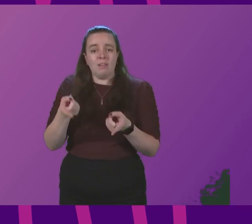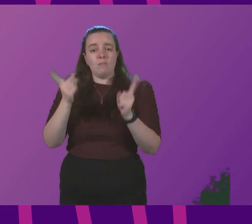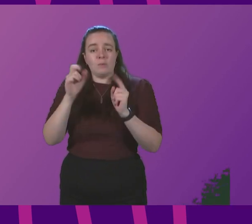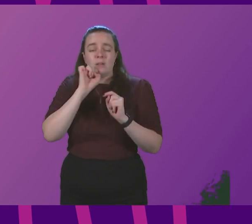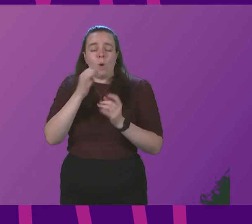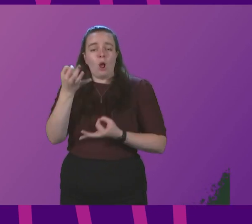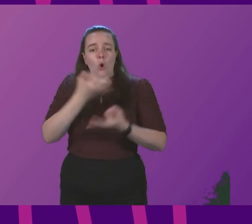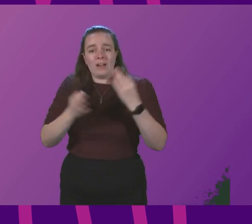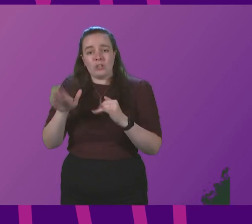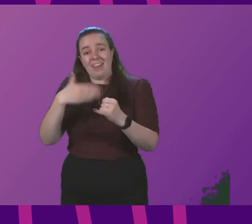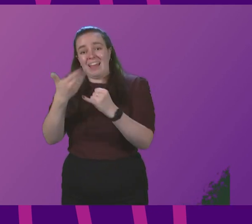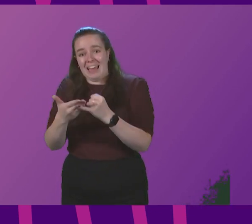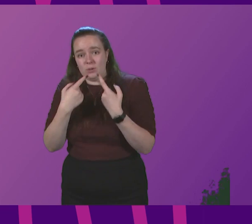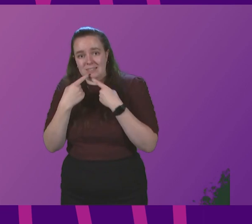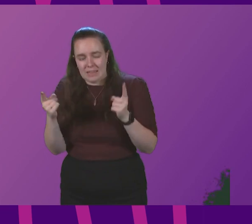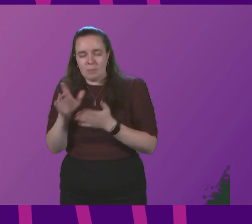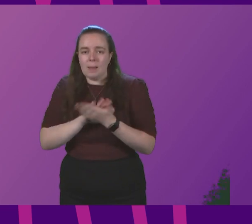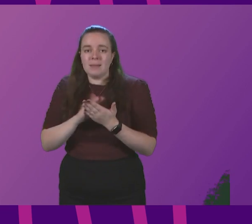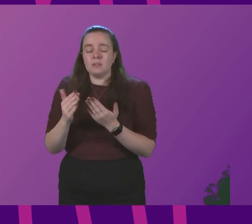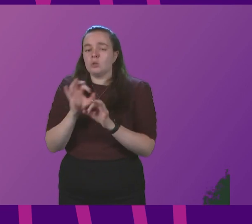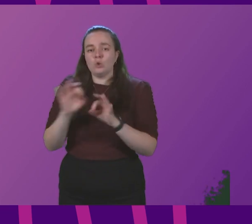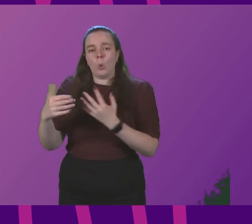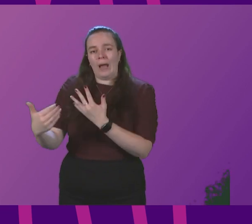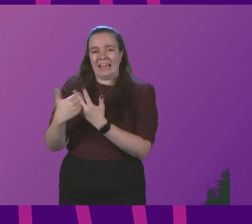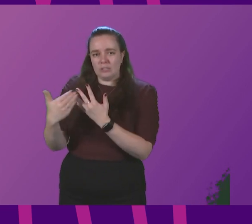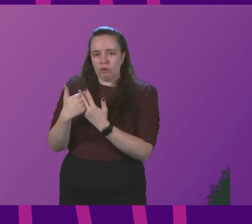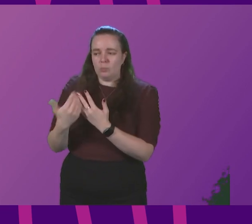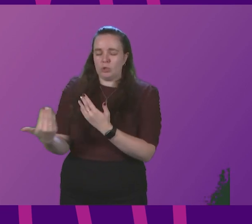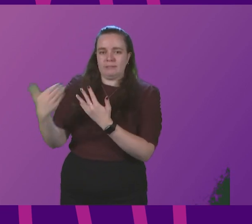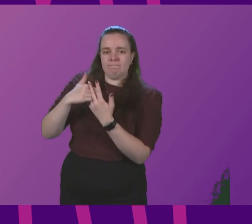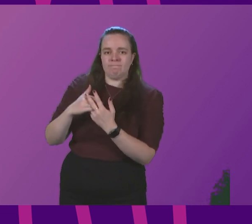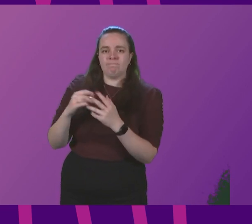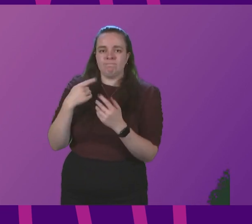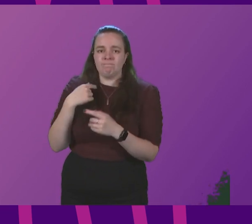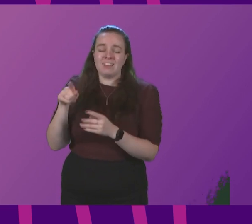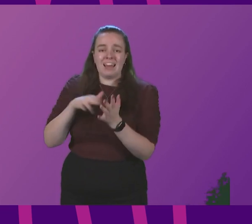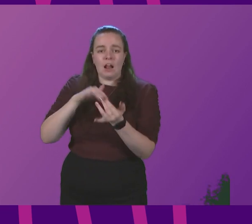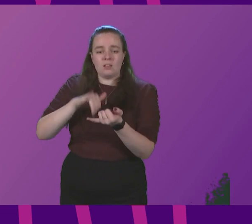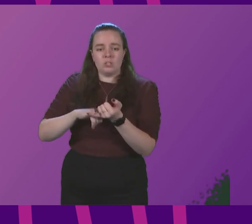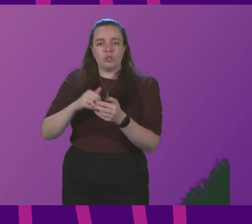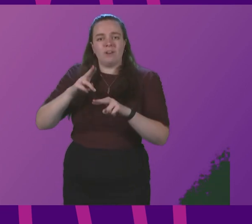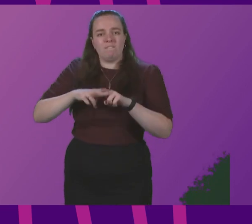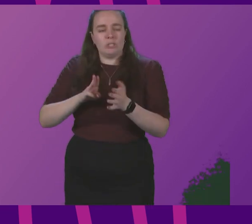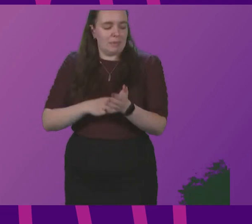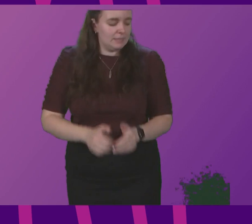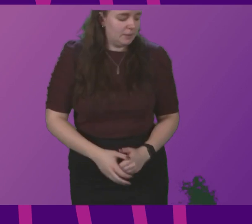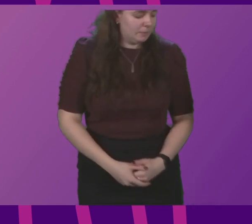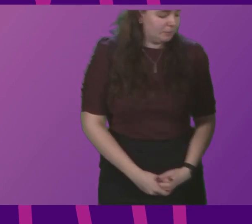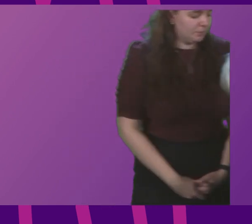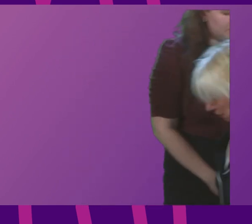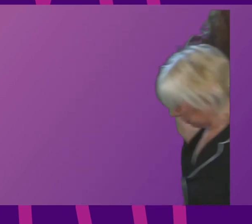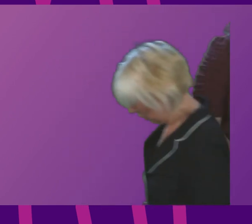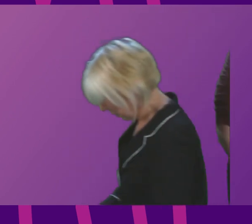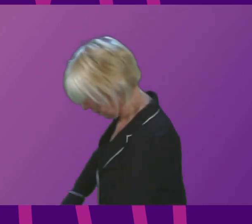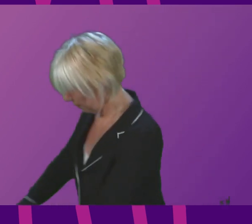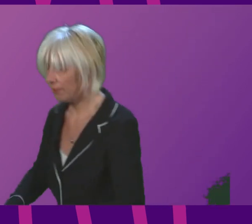will take questions at the end of her statement, and so there should be no interruptions or interventions. I call on Nicola Sturgeon. First Minister. Thanks, Presenting Officer.